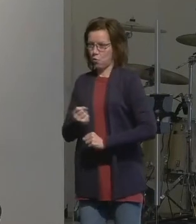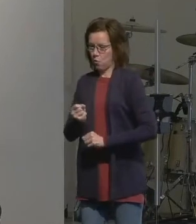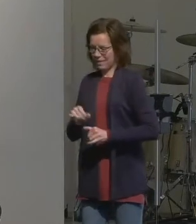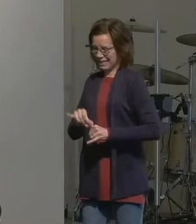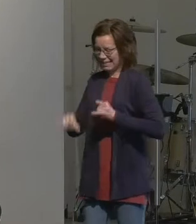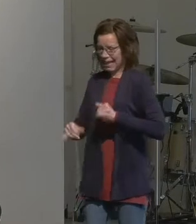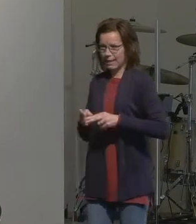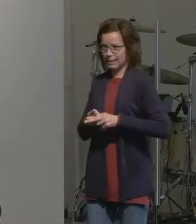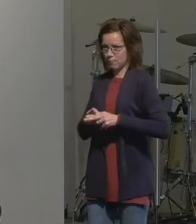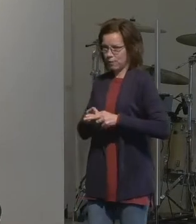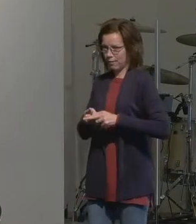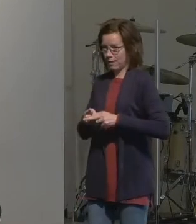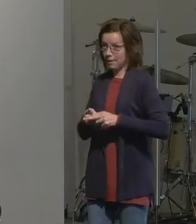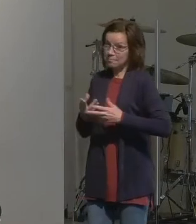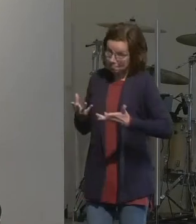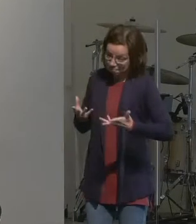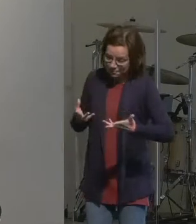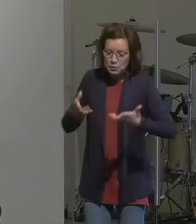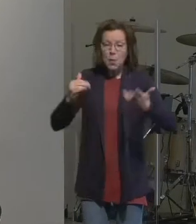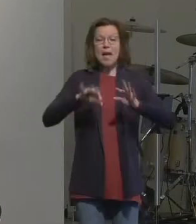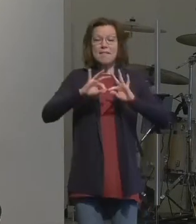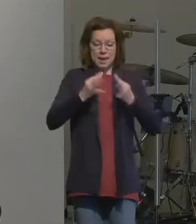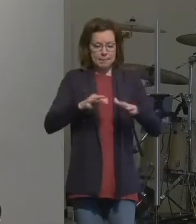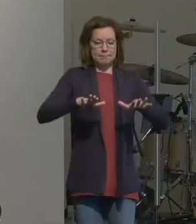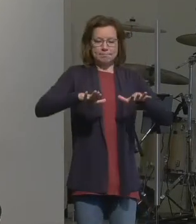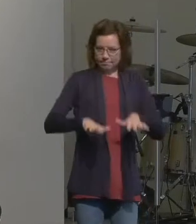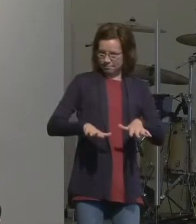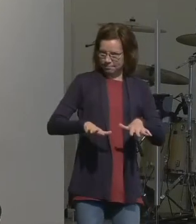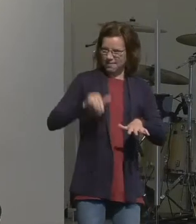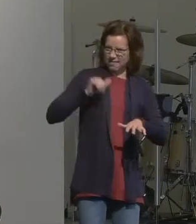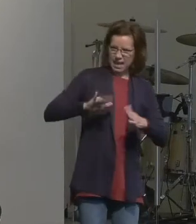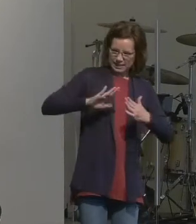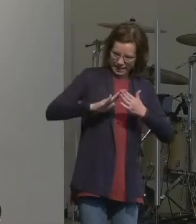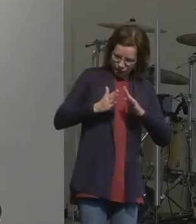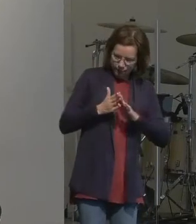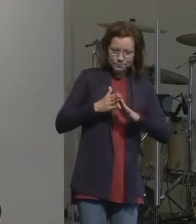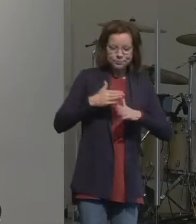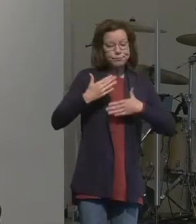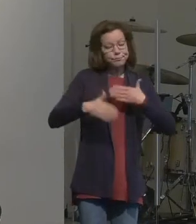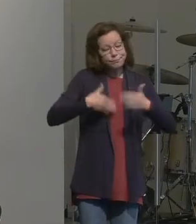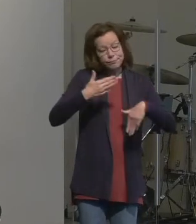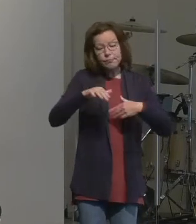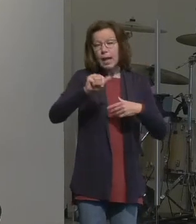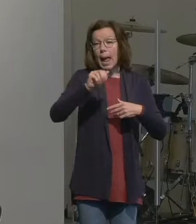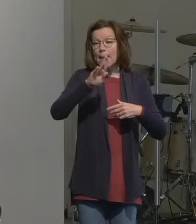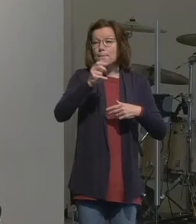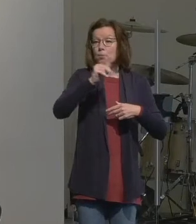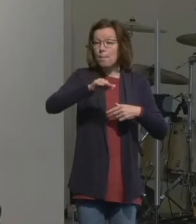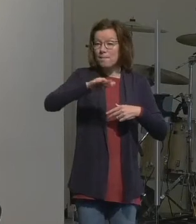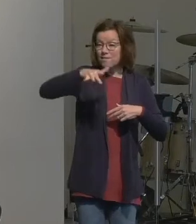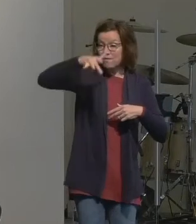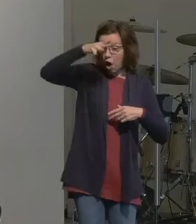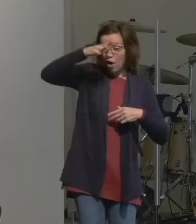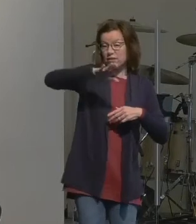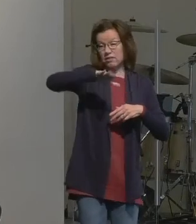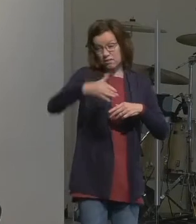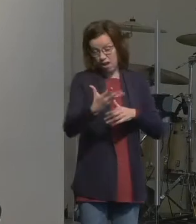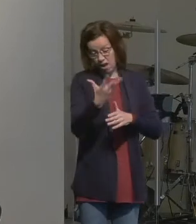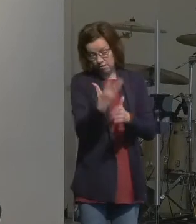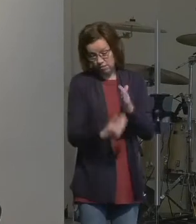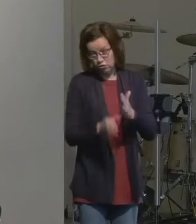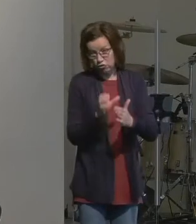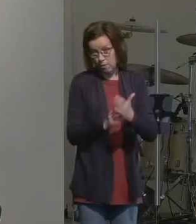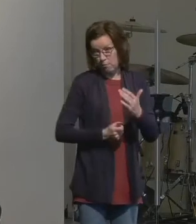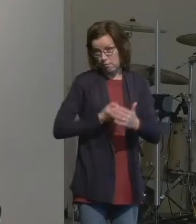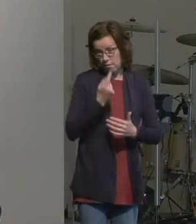And this is what the family does, and it's there that Abram's father dies at the end of chapter 11, and in chapter 12, God steps back